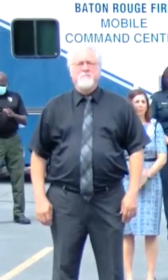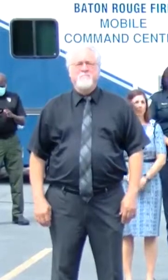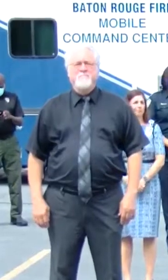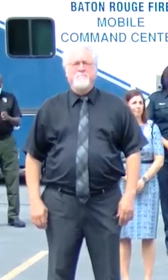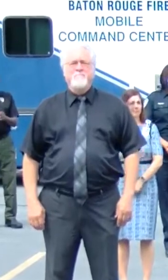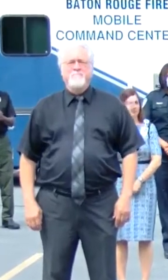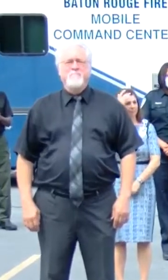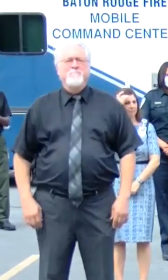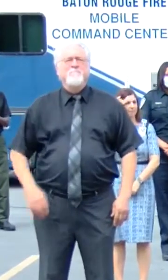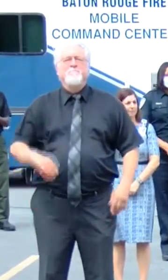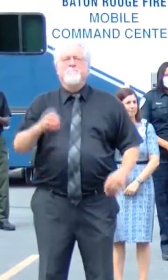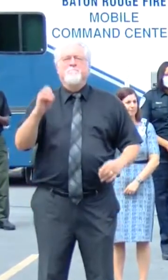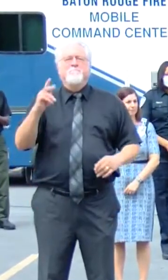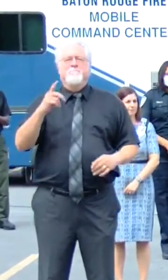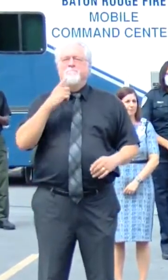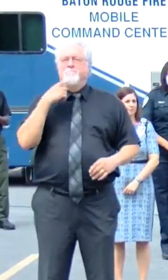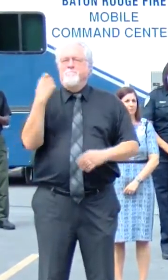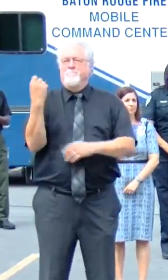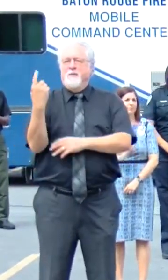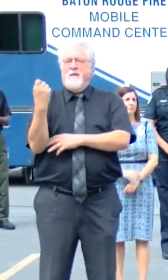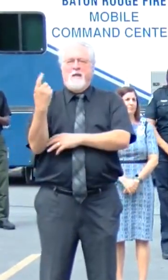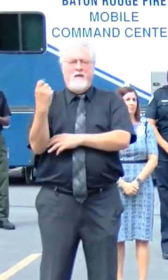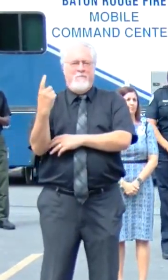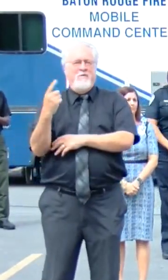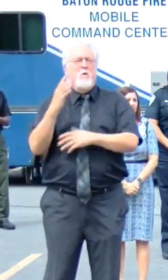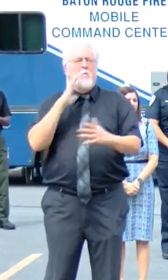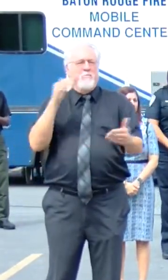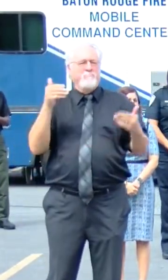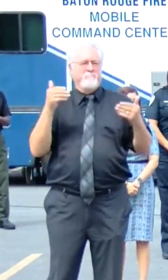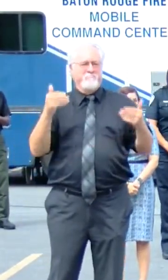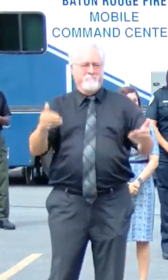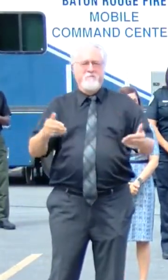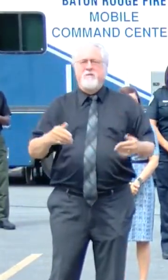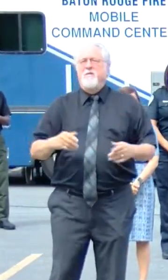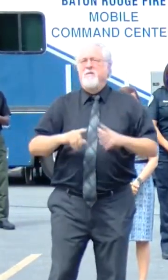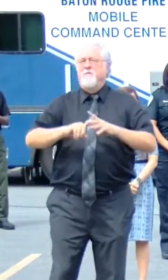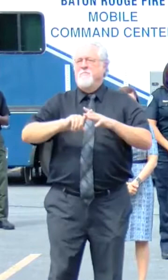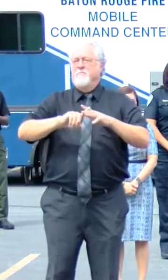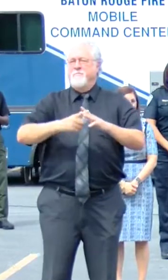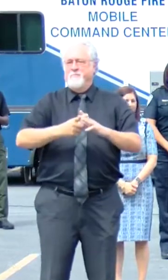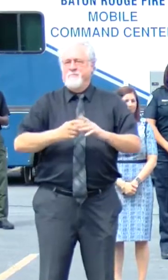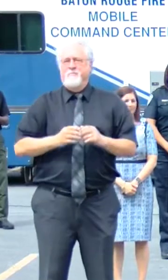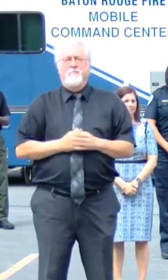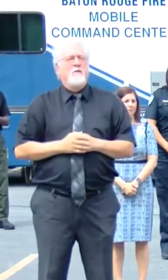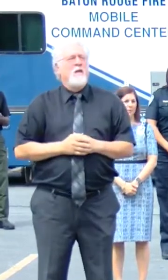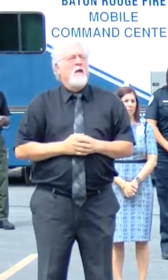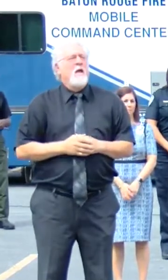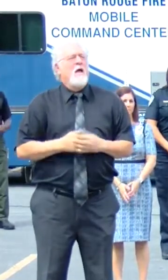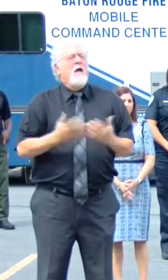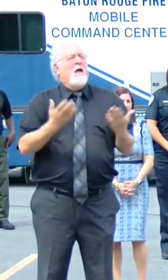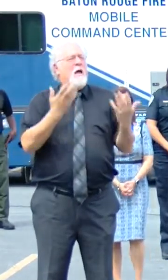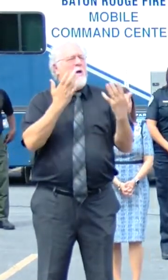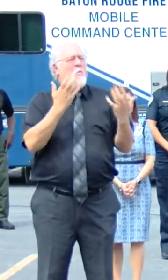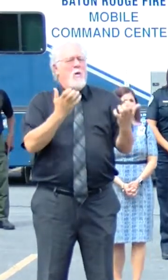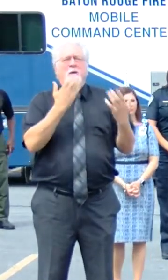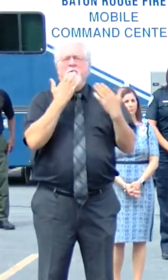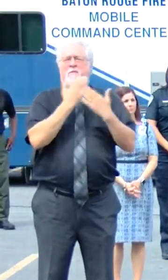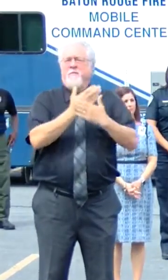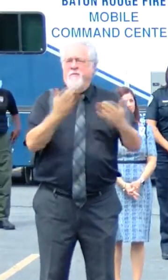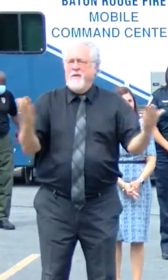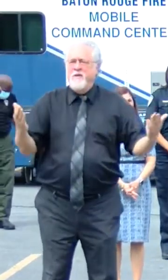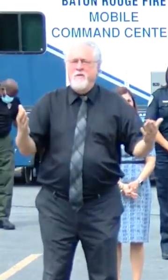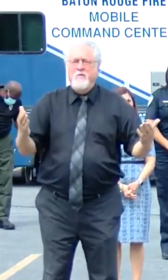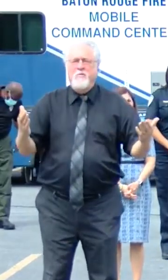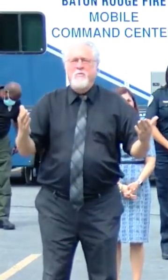Okay, it's 11 o'clock. We're going to go ahead and get started. I want to thank all of you all